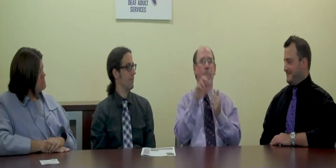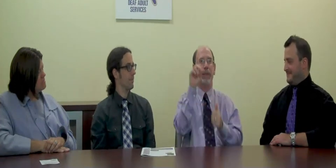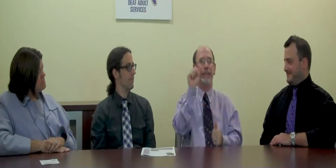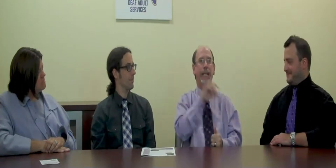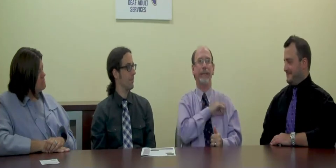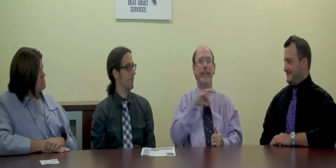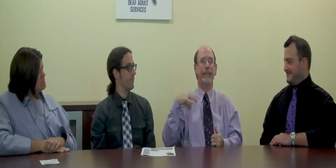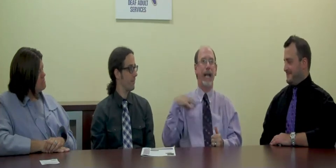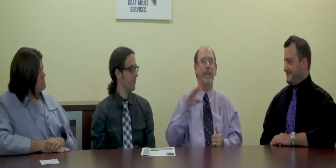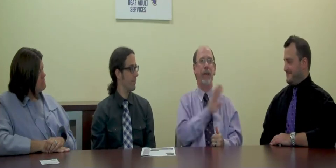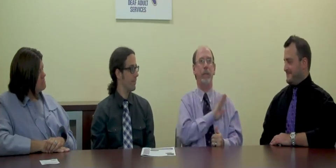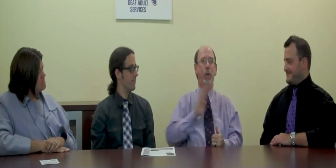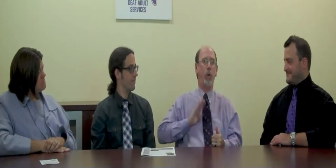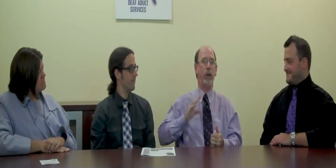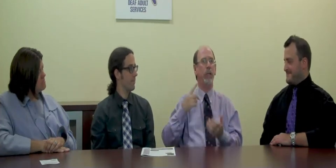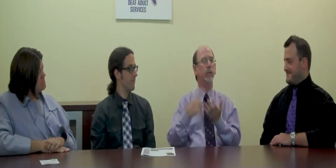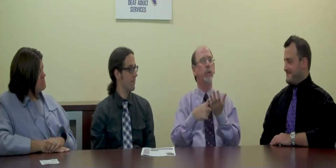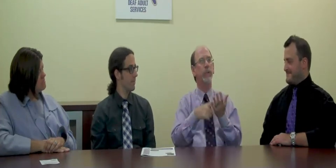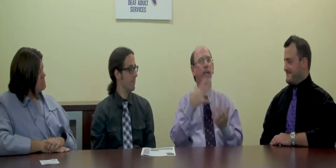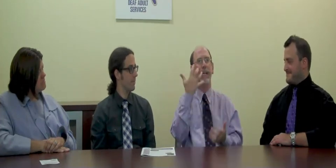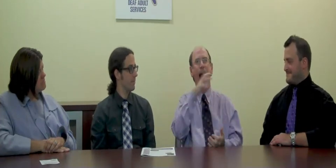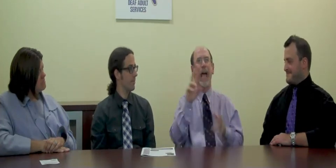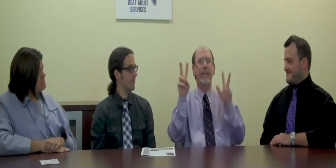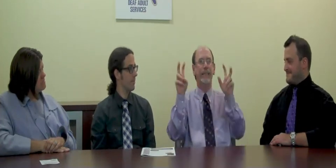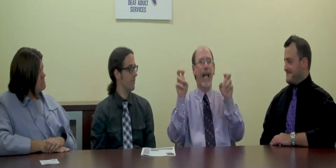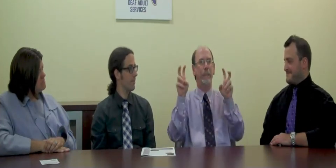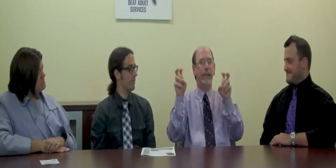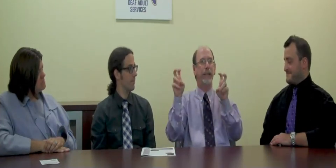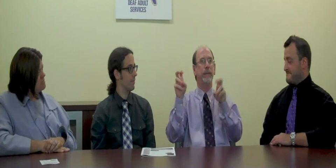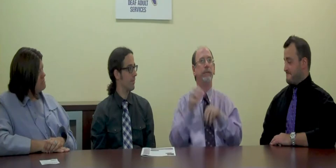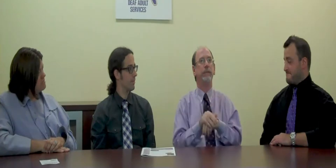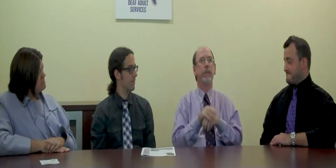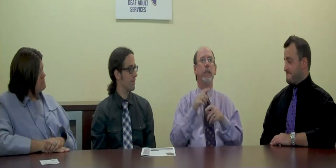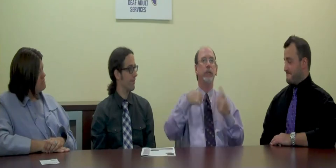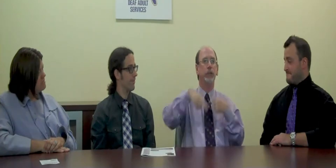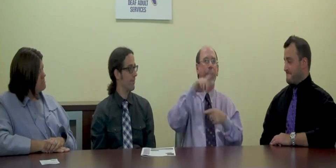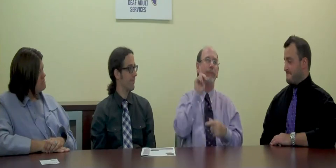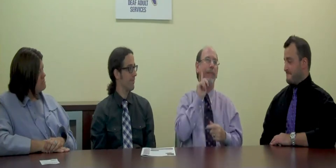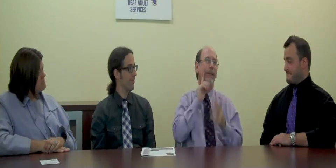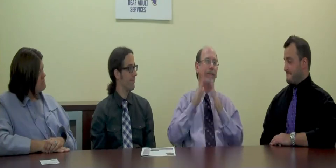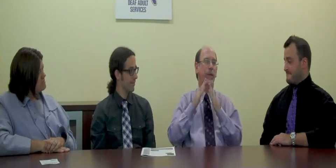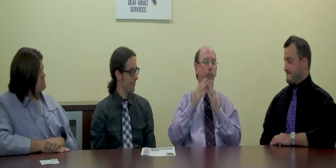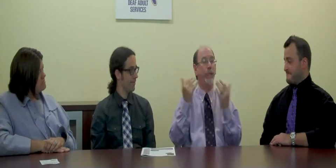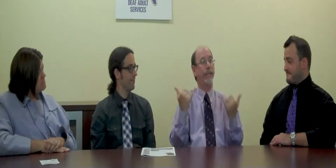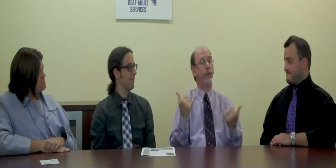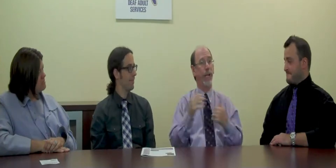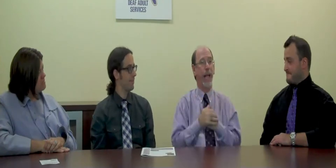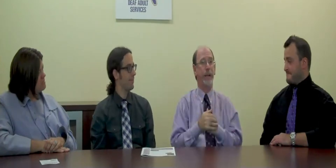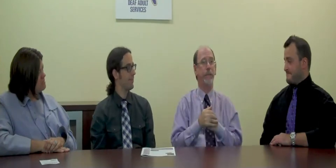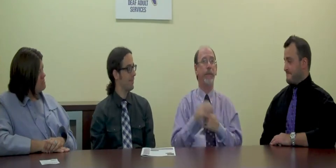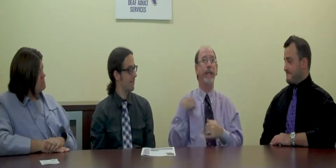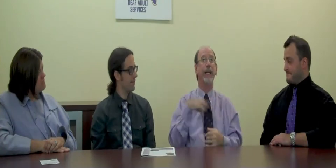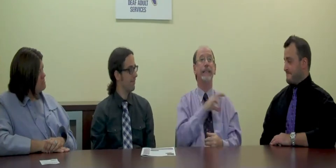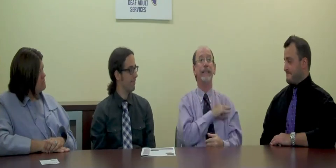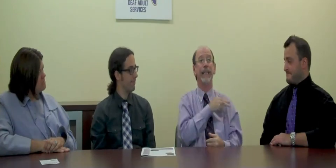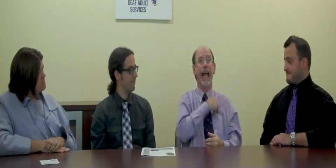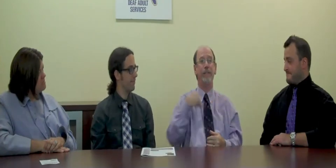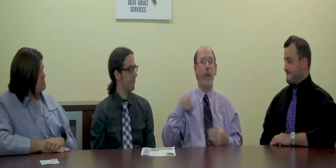with DOS staff and board members to discuss hot topic issues surrounding the Deaf community today. Staff